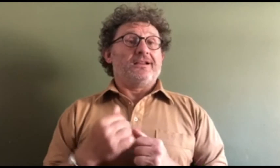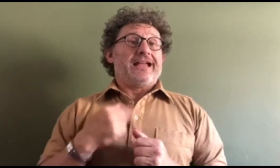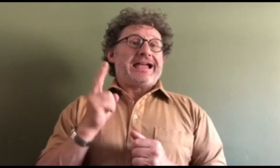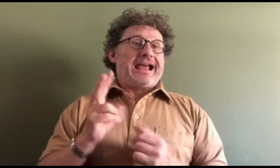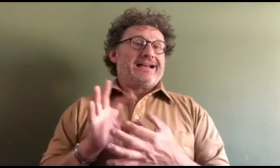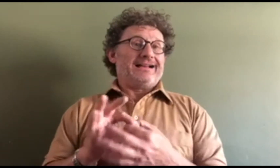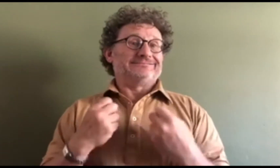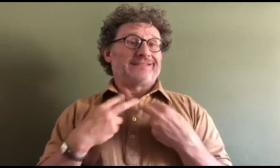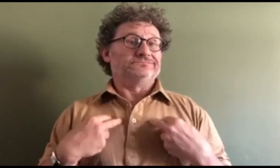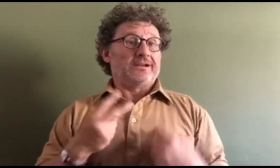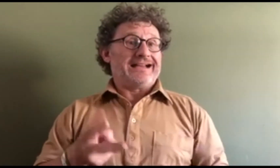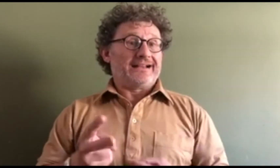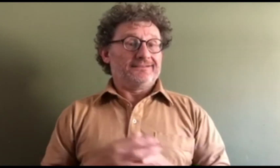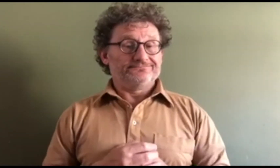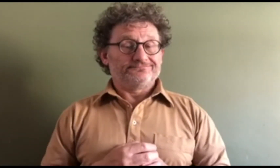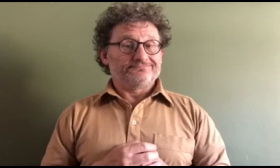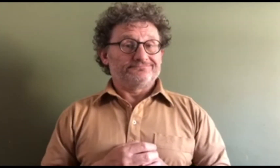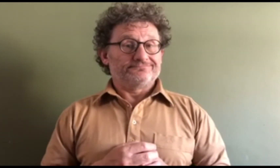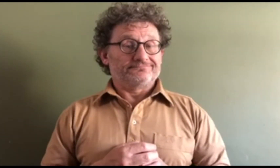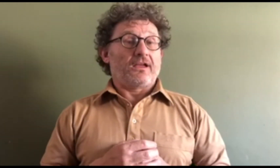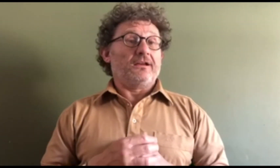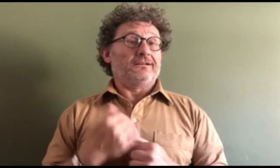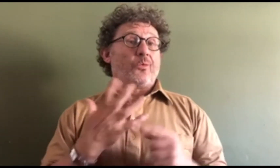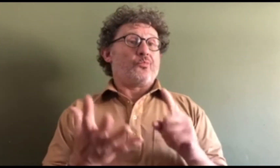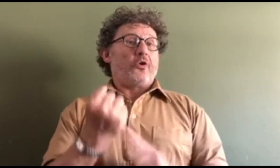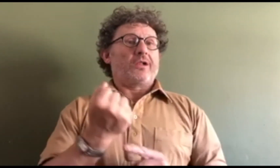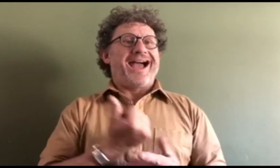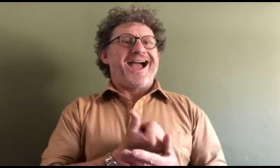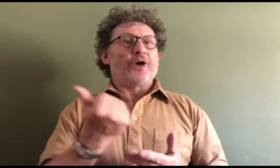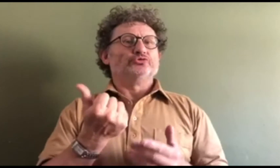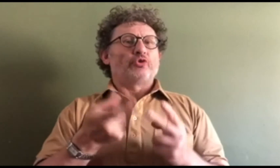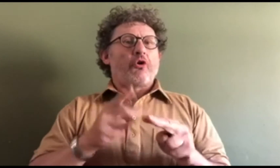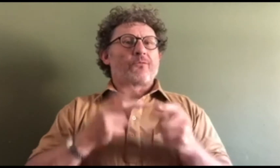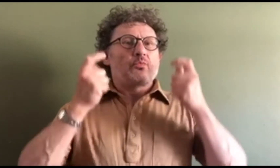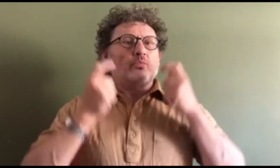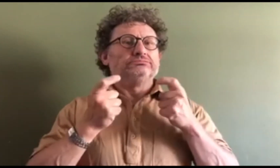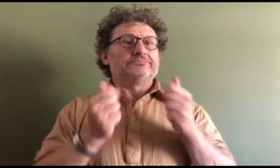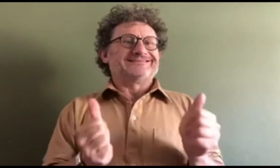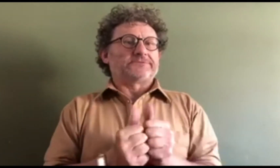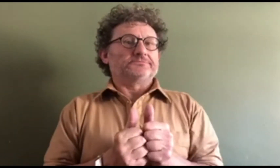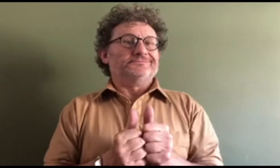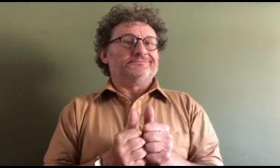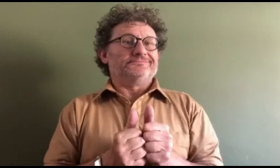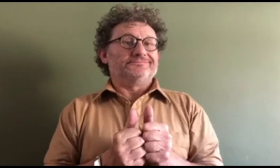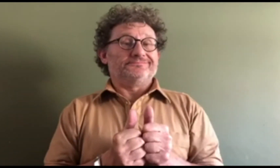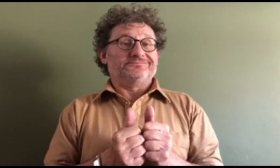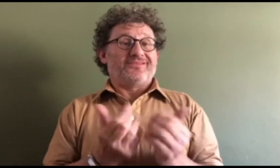case, again, using a solicitor, I actually was given an out of court settlement